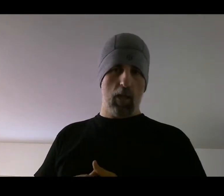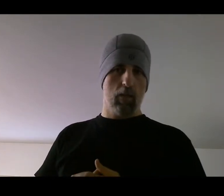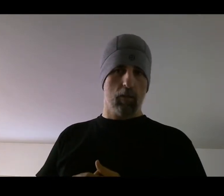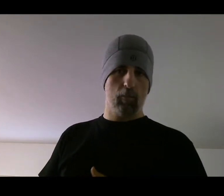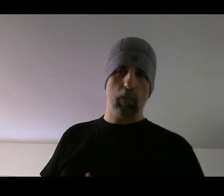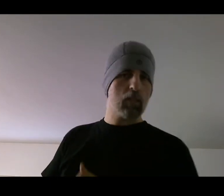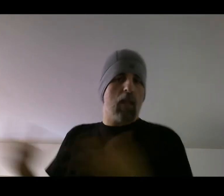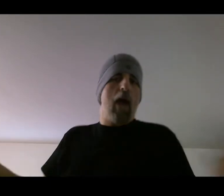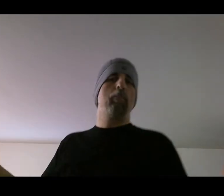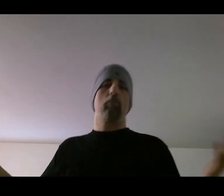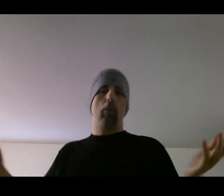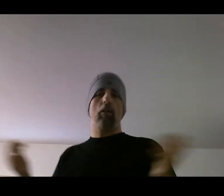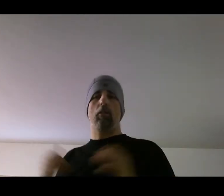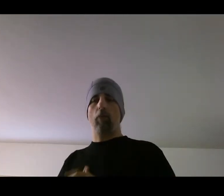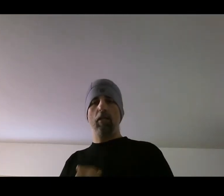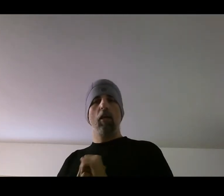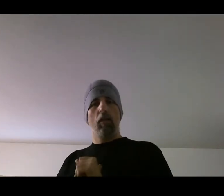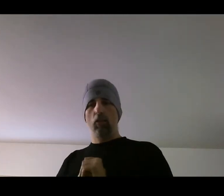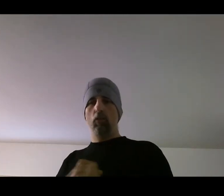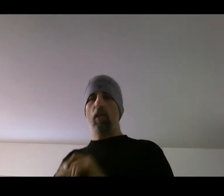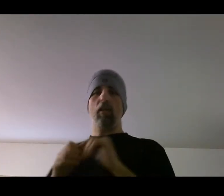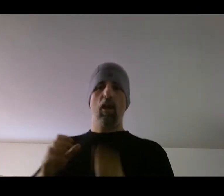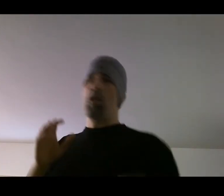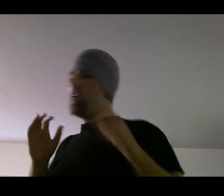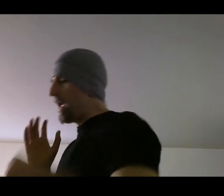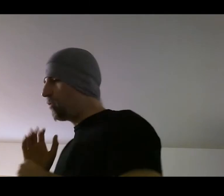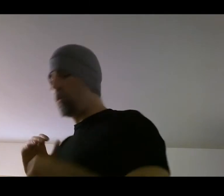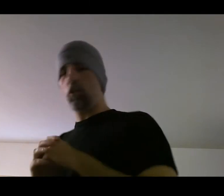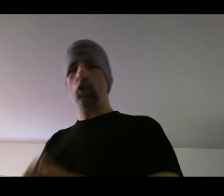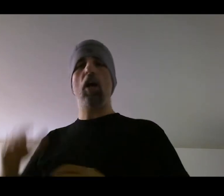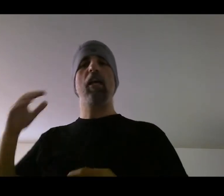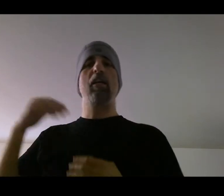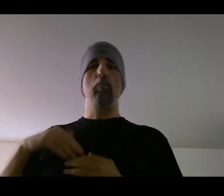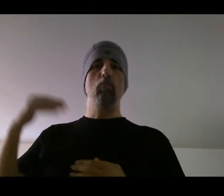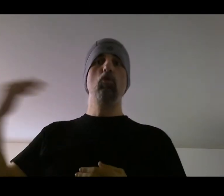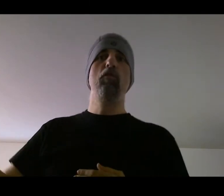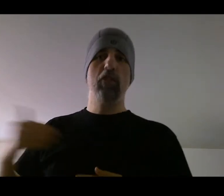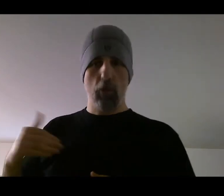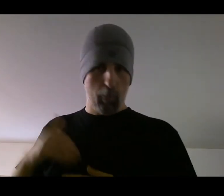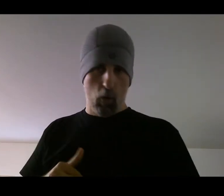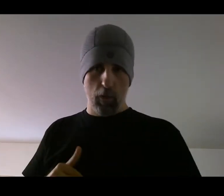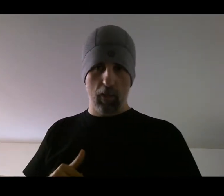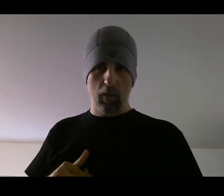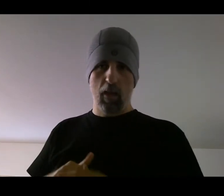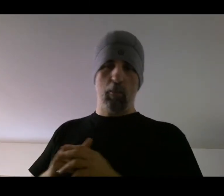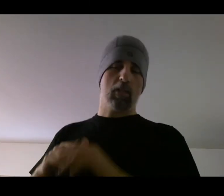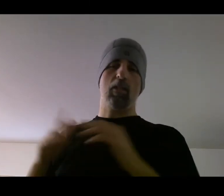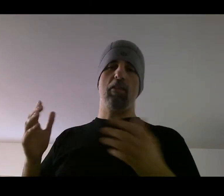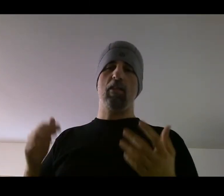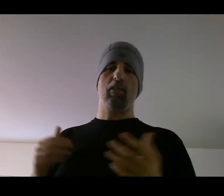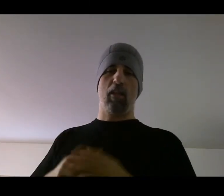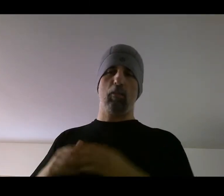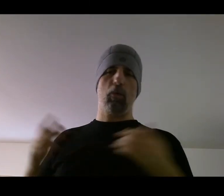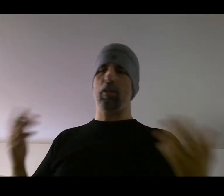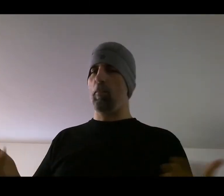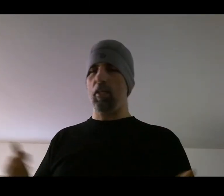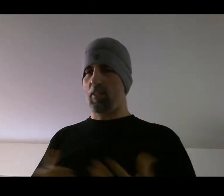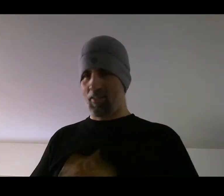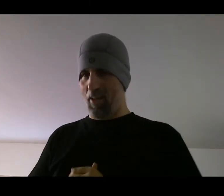because it happens in boxing, right? You get nailed with a shot and it moves your opponent, but it's not necessarily putting them in a stunned